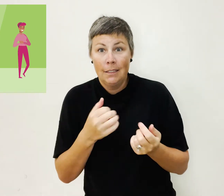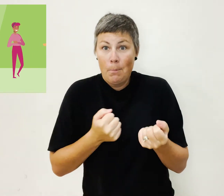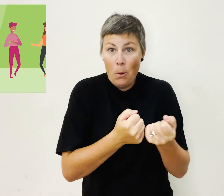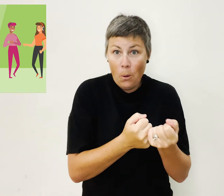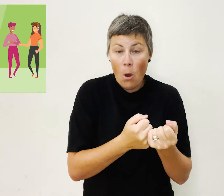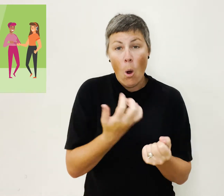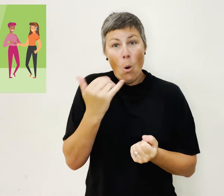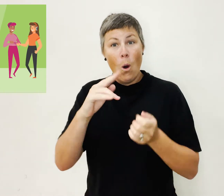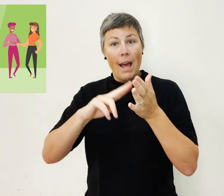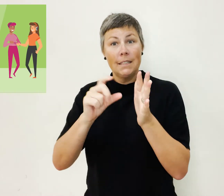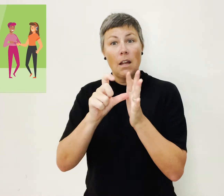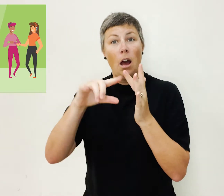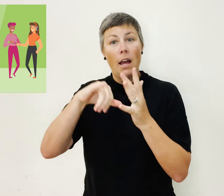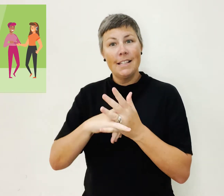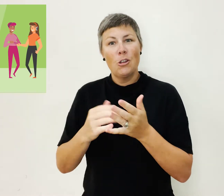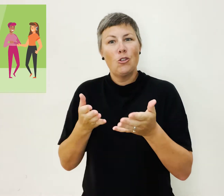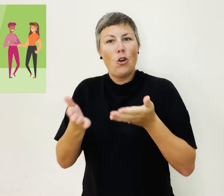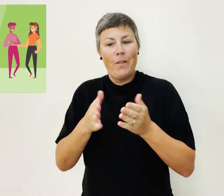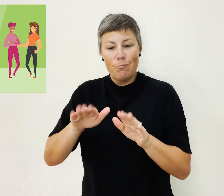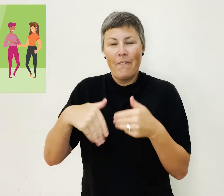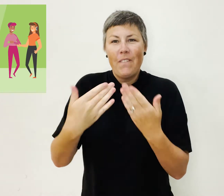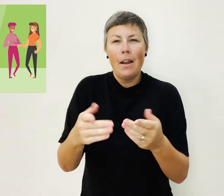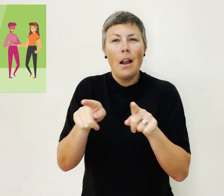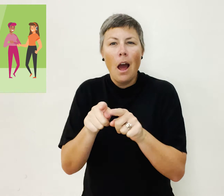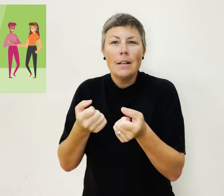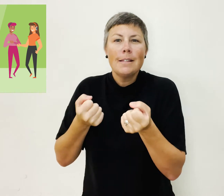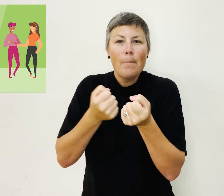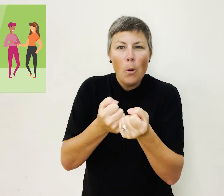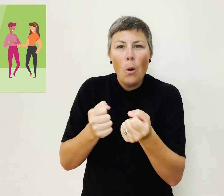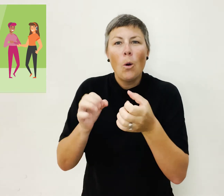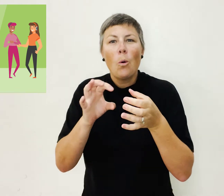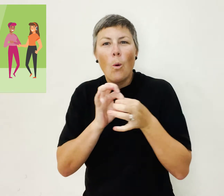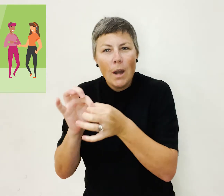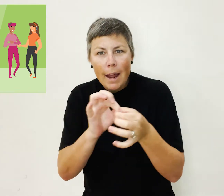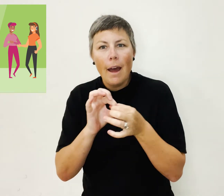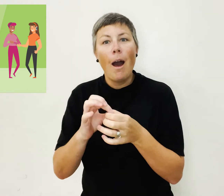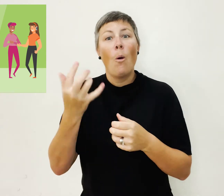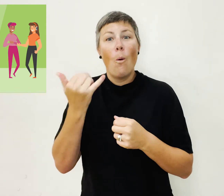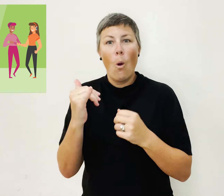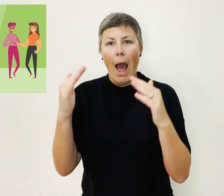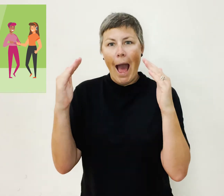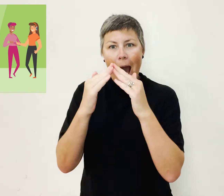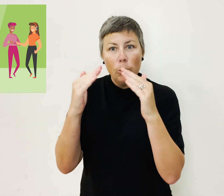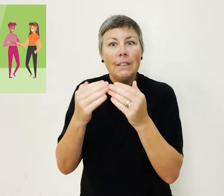NDIS provider such as a support coordinator or housing and support provider, we'd love to hear what you think.